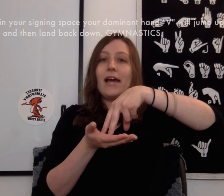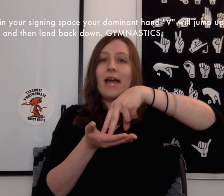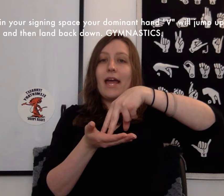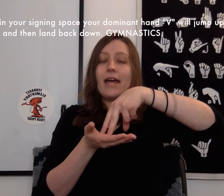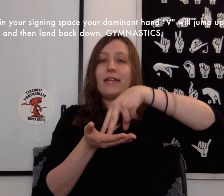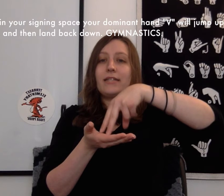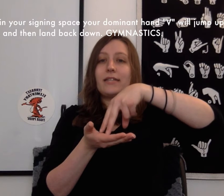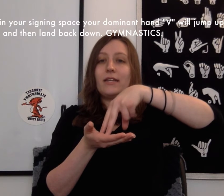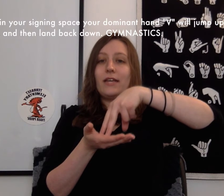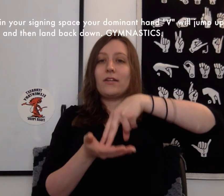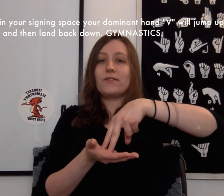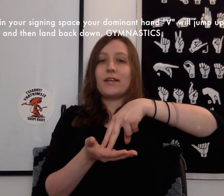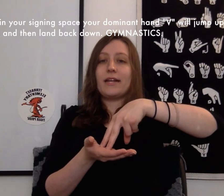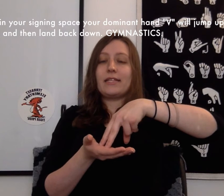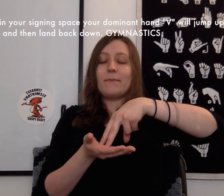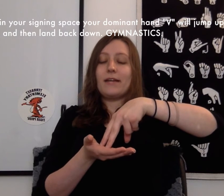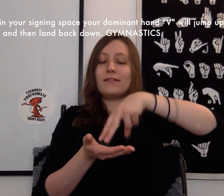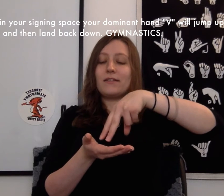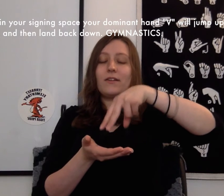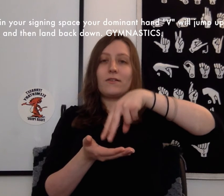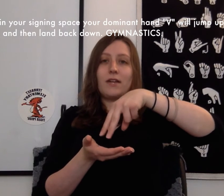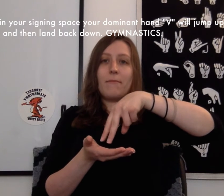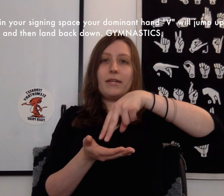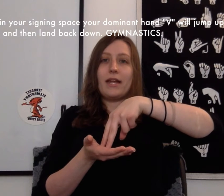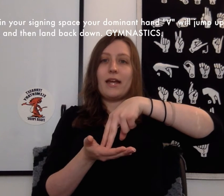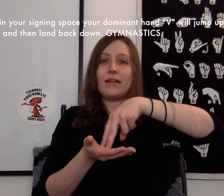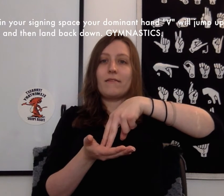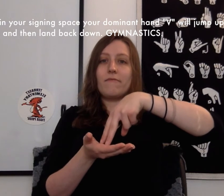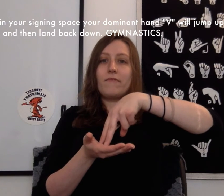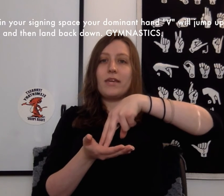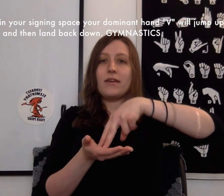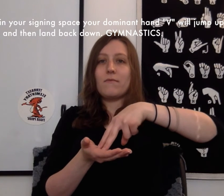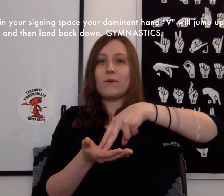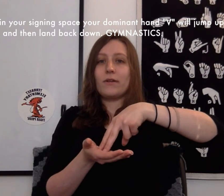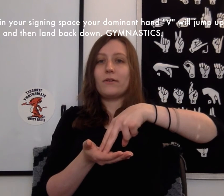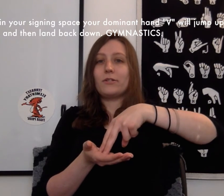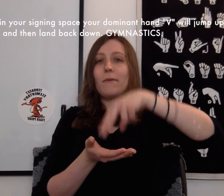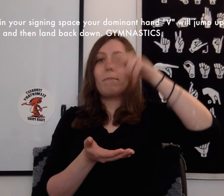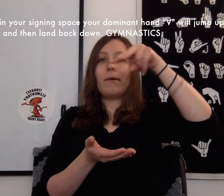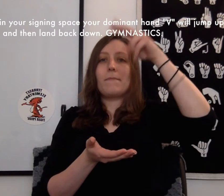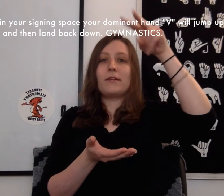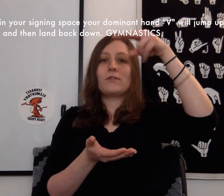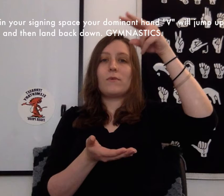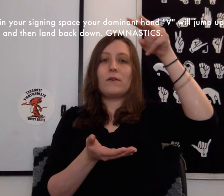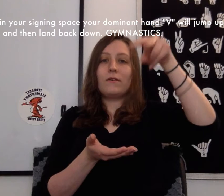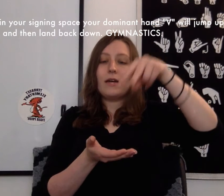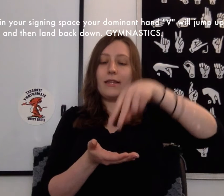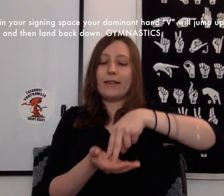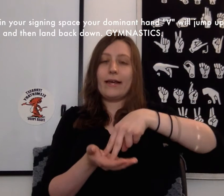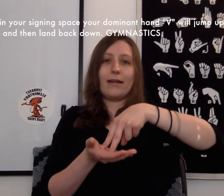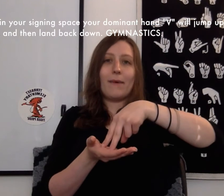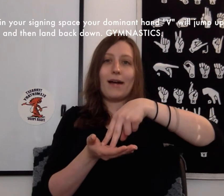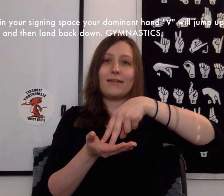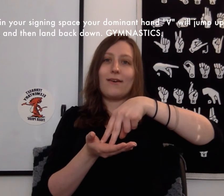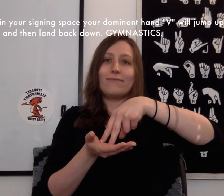And in your signing space, your dominant hand V will jump up and twirl and then land back down.